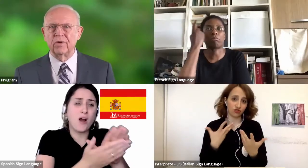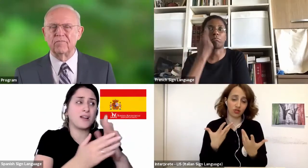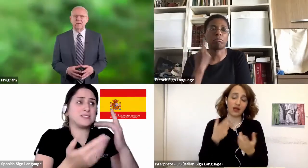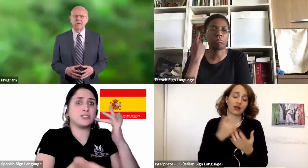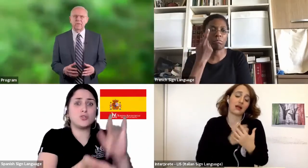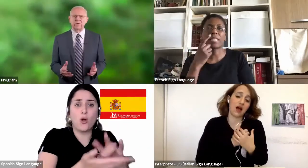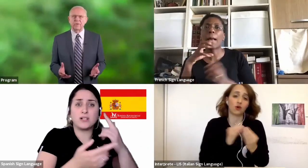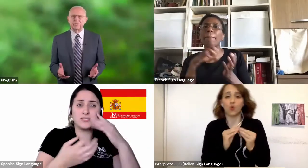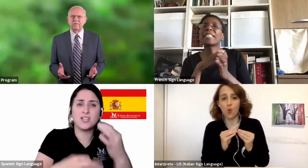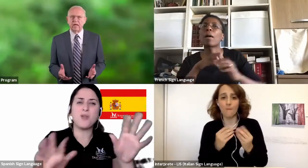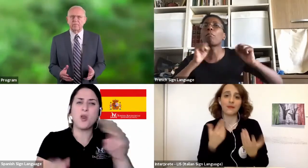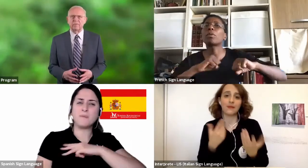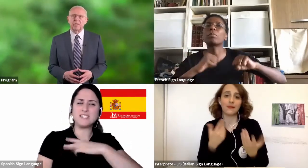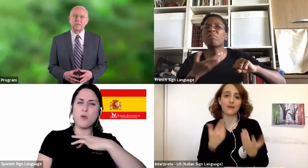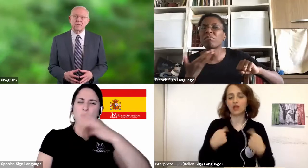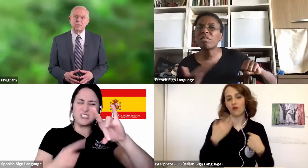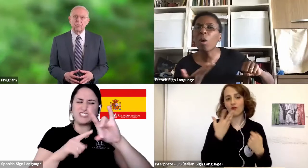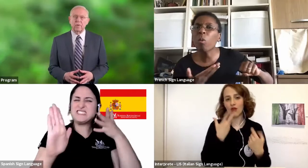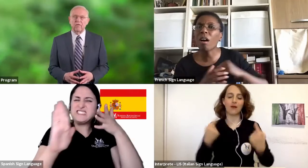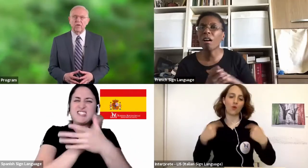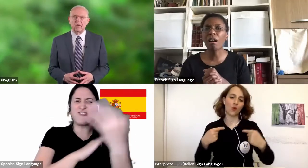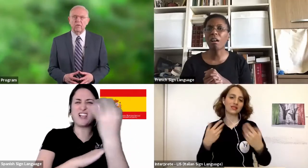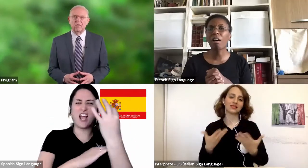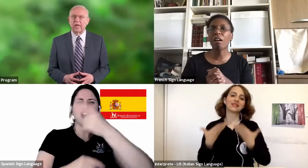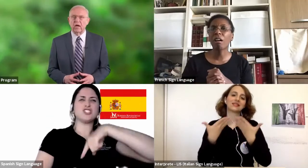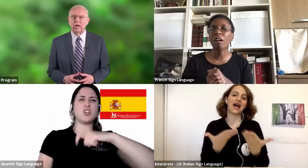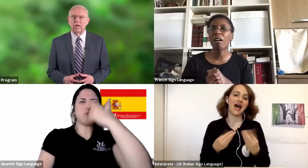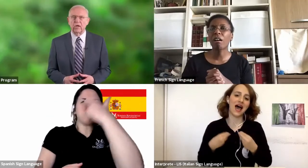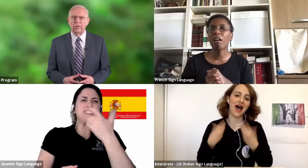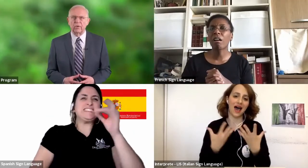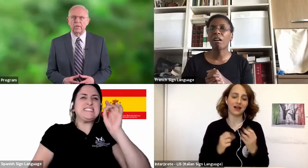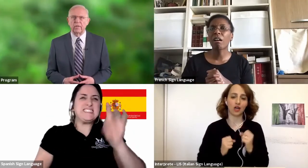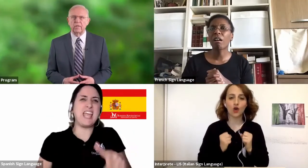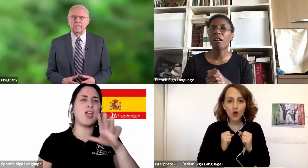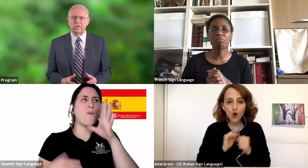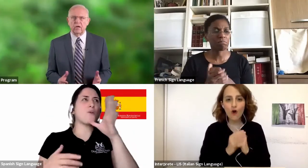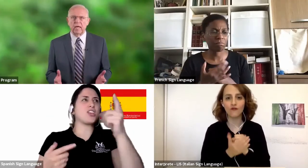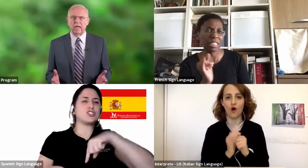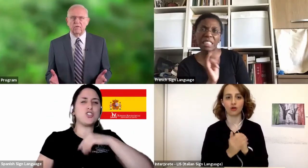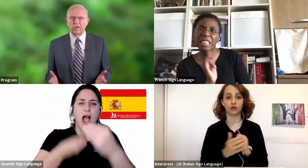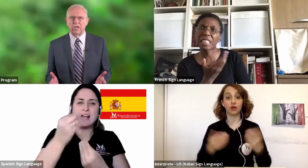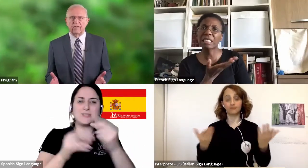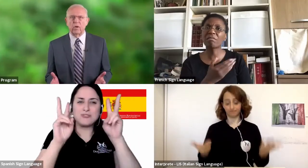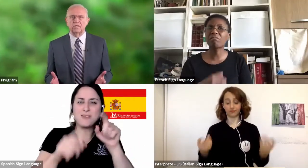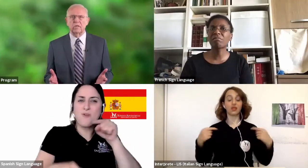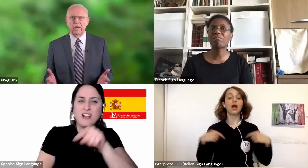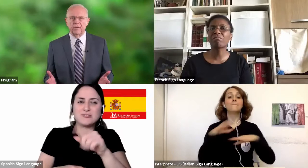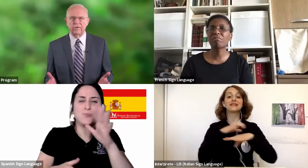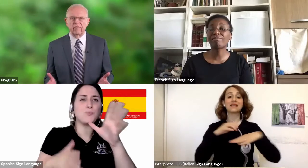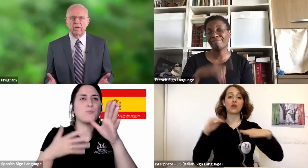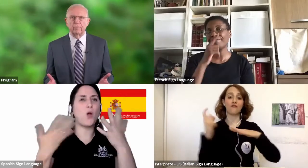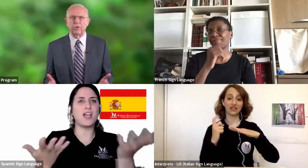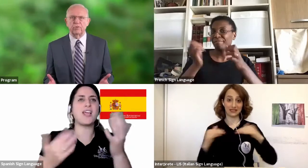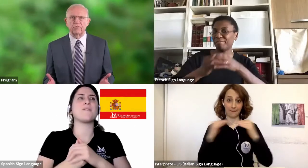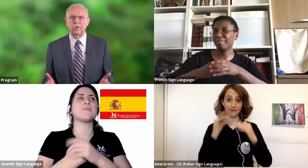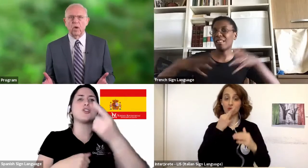do? The ministry was developed because so many feel they are alone. Some have lost loved ones, others